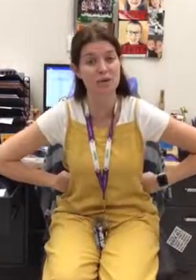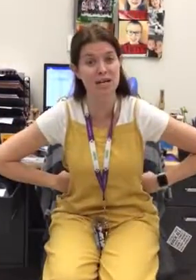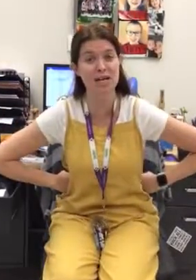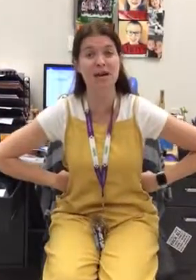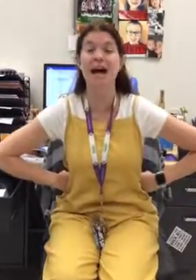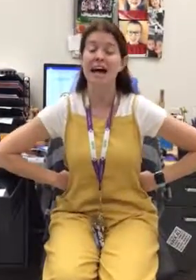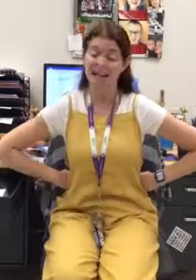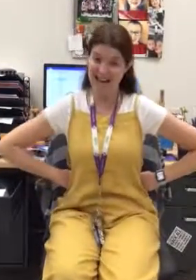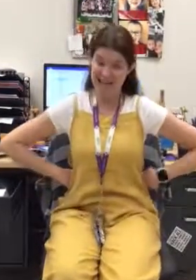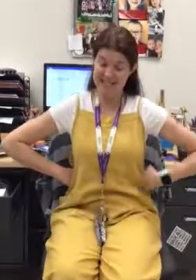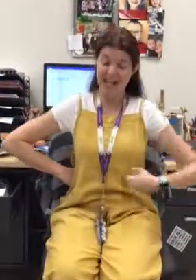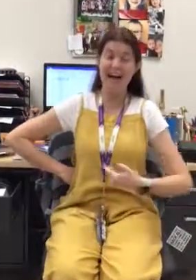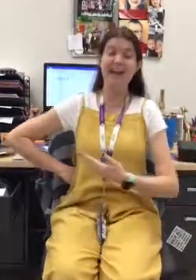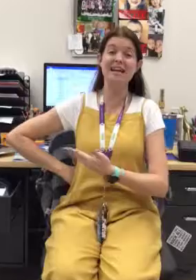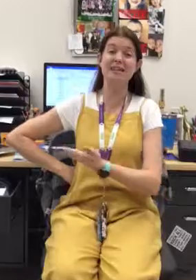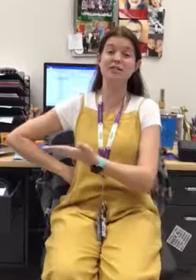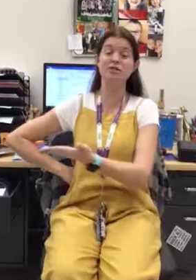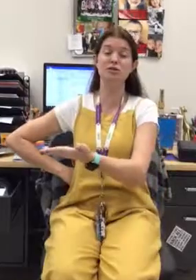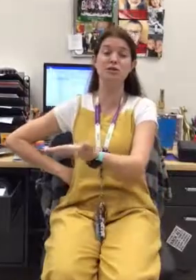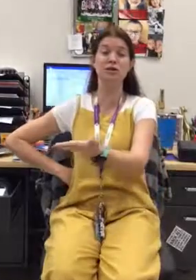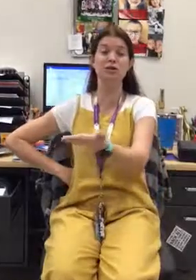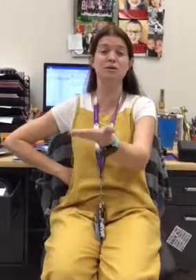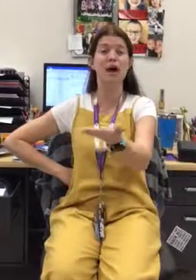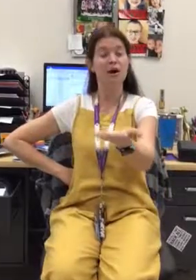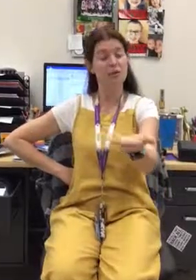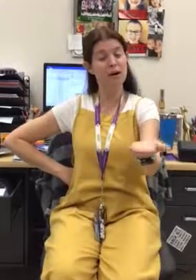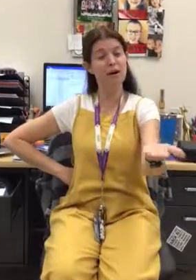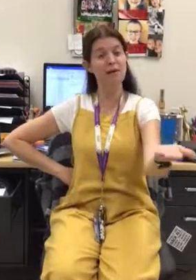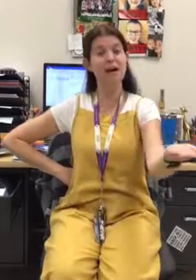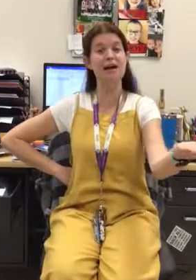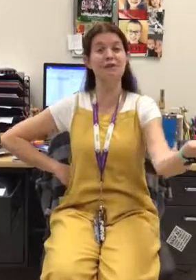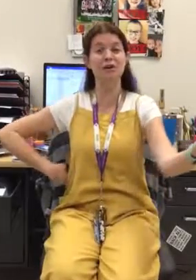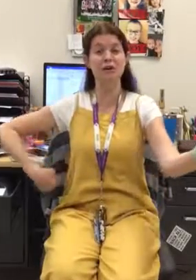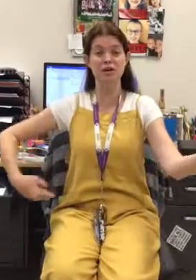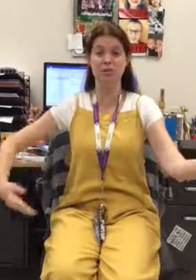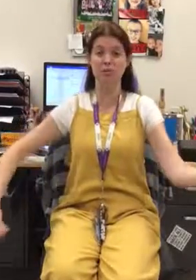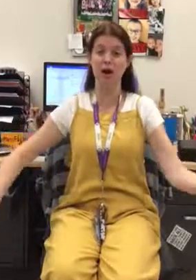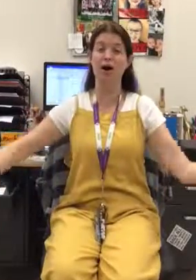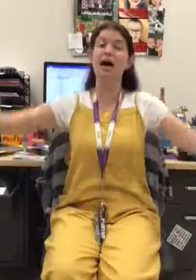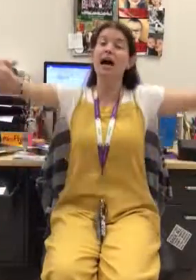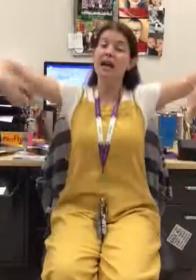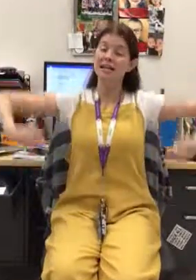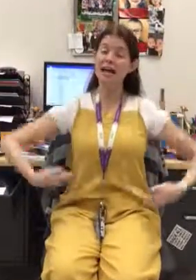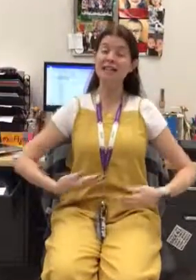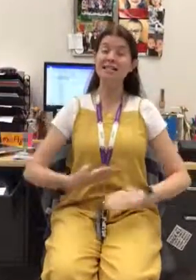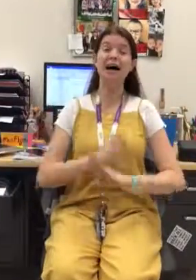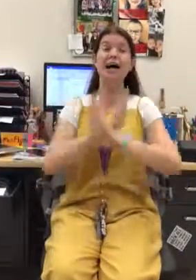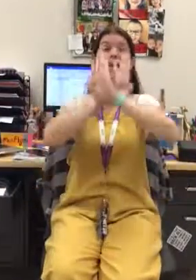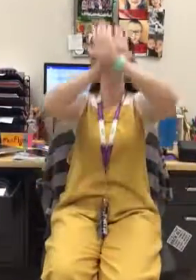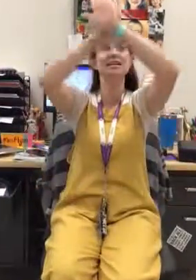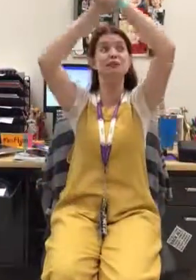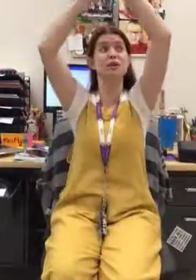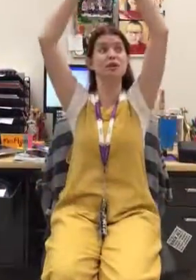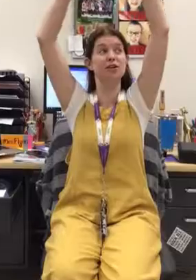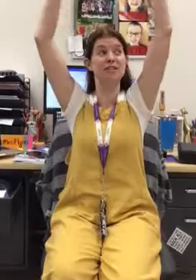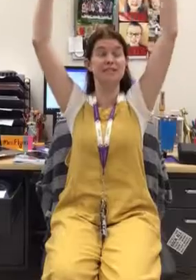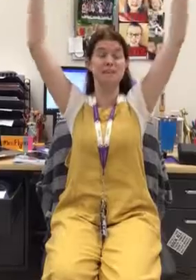Year. Glad tidings to you wherever you are. Glad tidings for Christmas